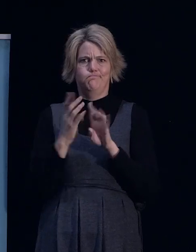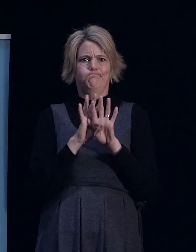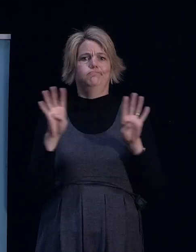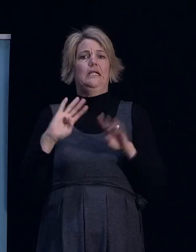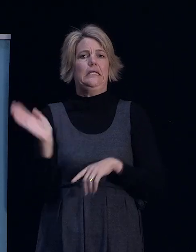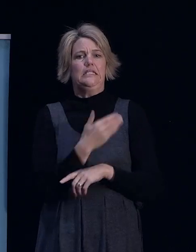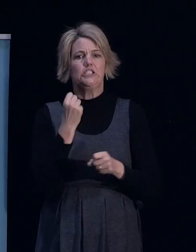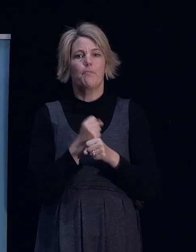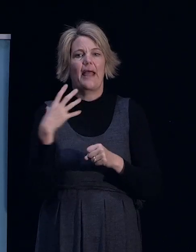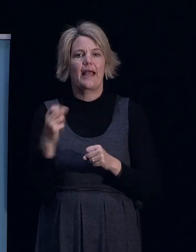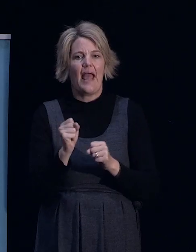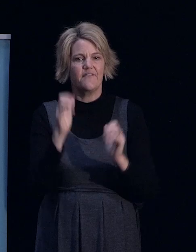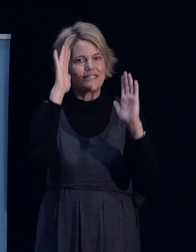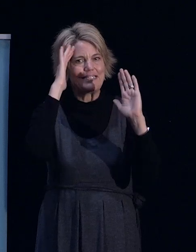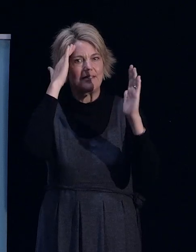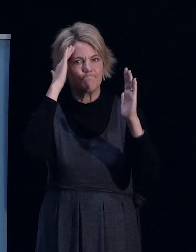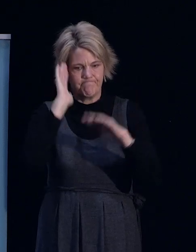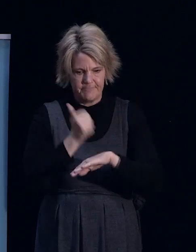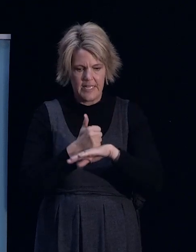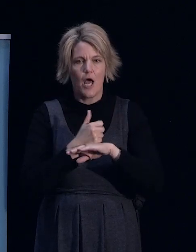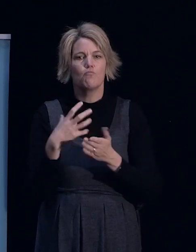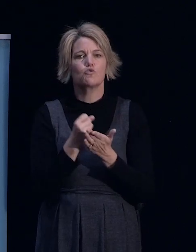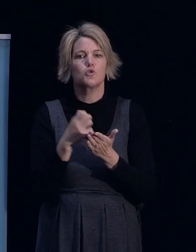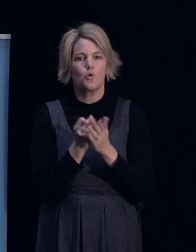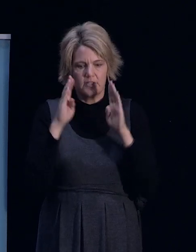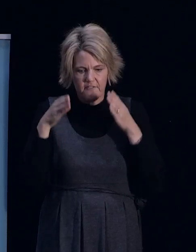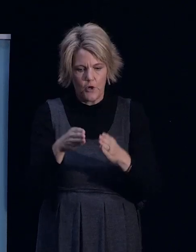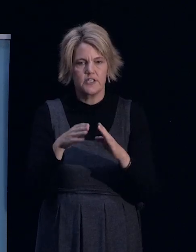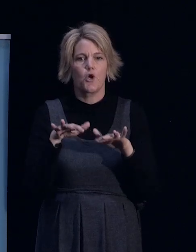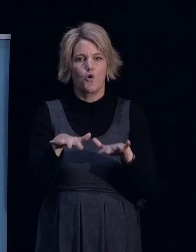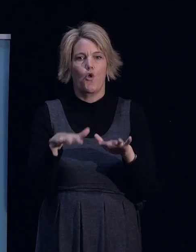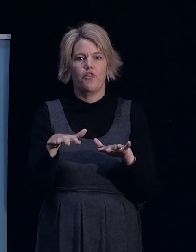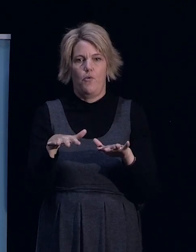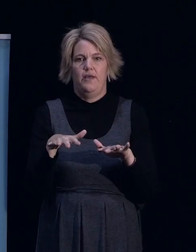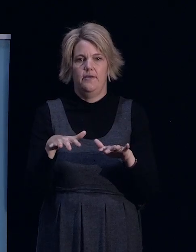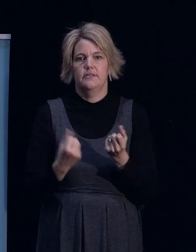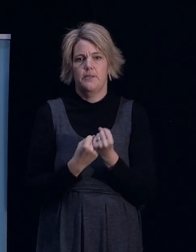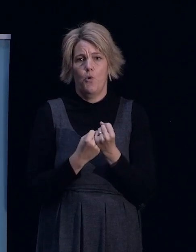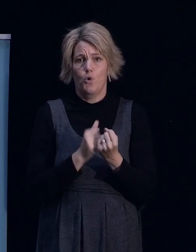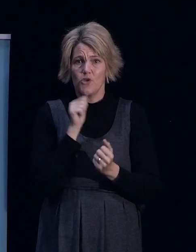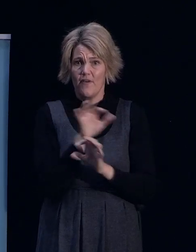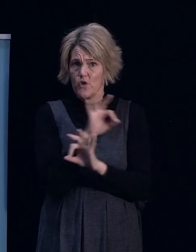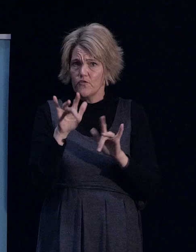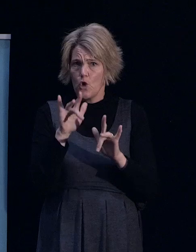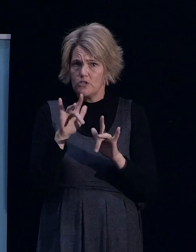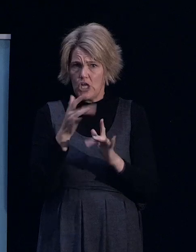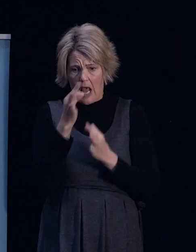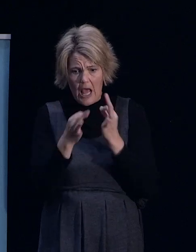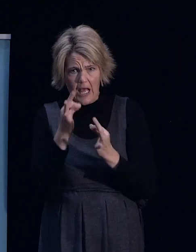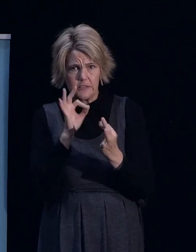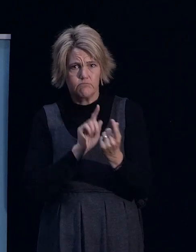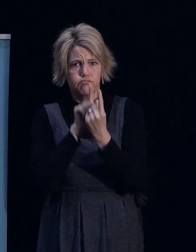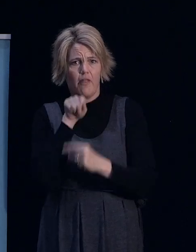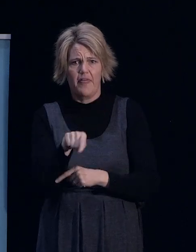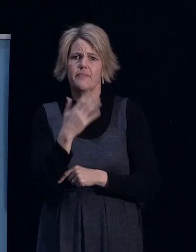resources around the earthquake support. And if you're not using that and you haven't, please do. It's a really good opportunity